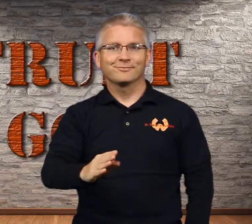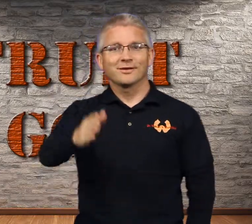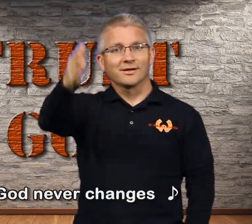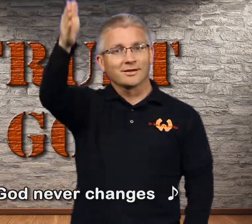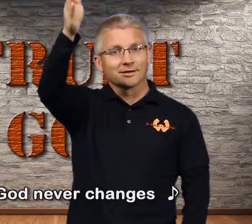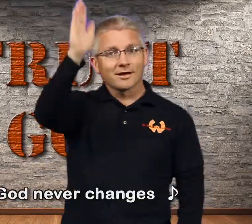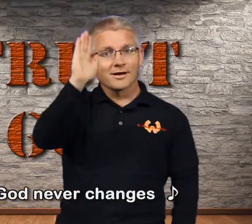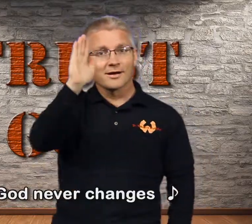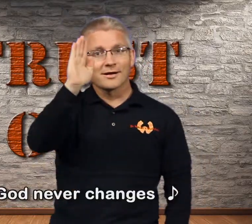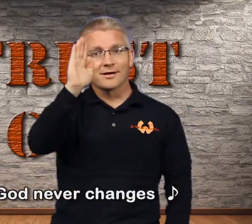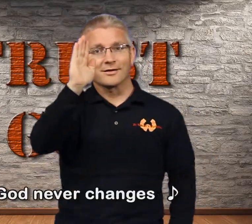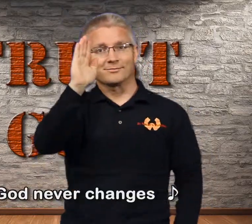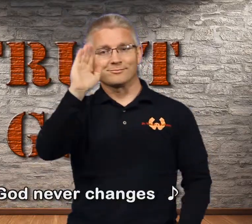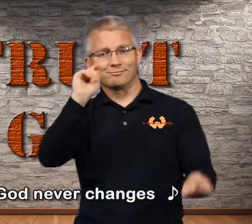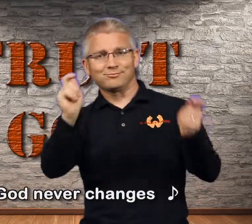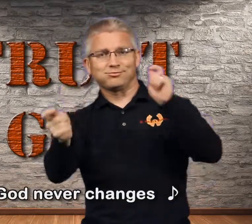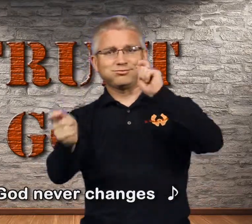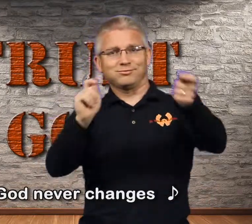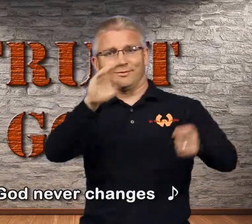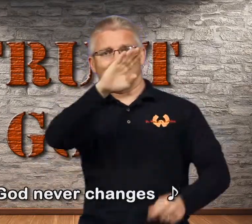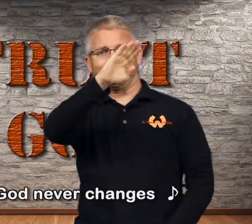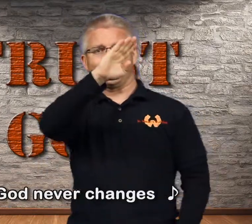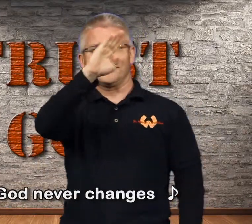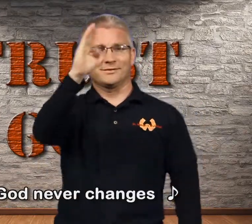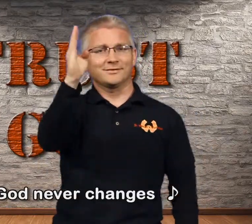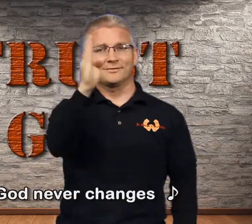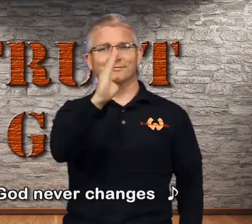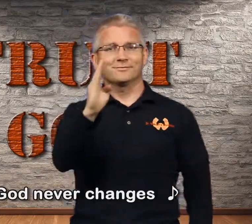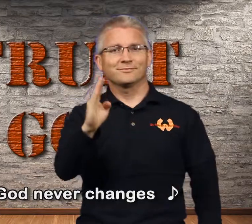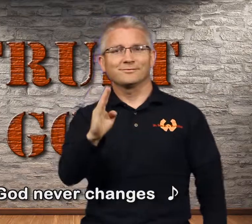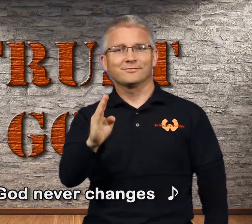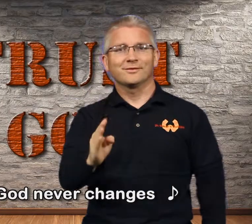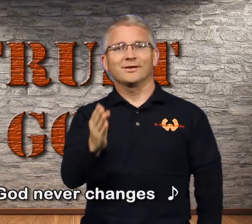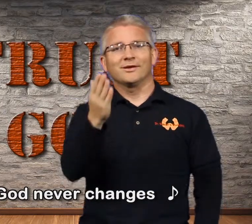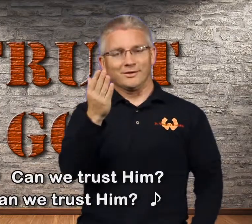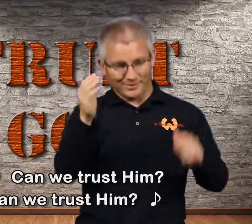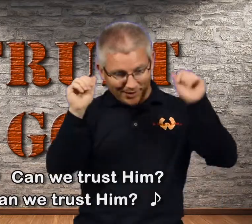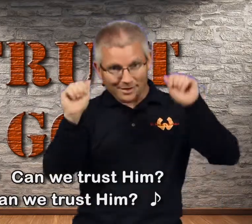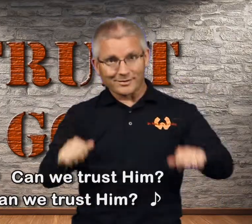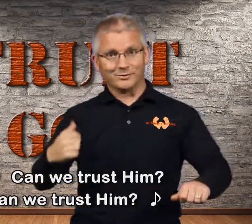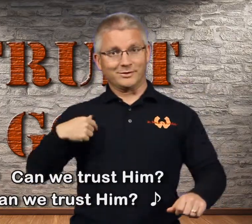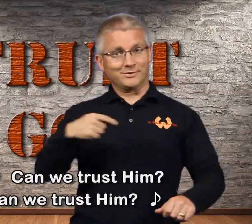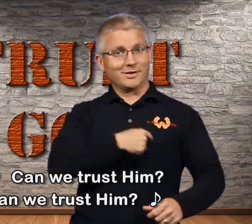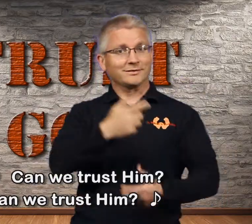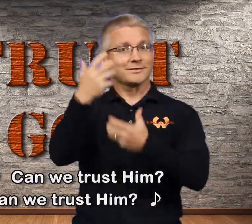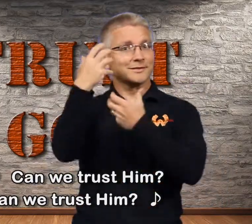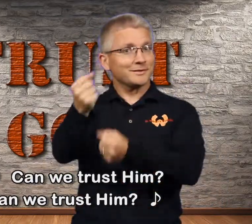God never changes, can we trust Him?